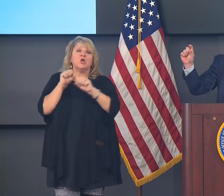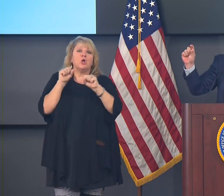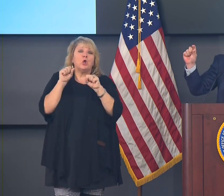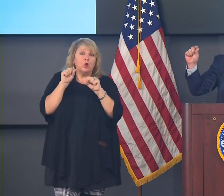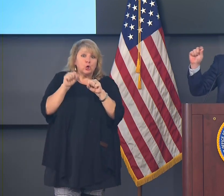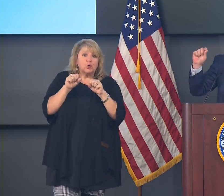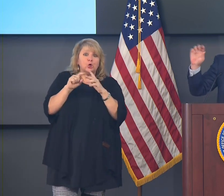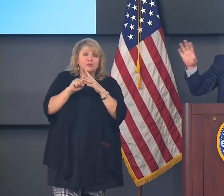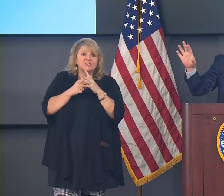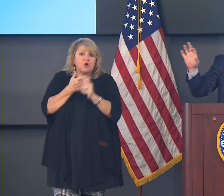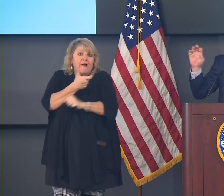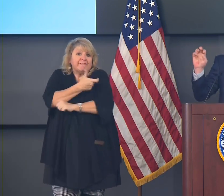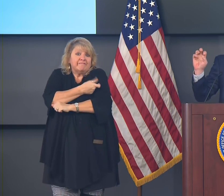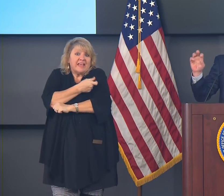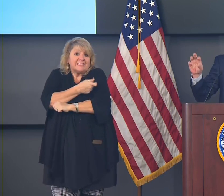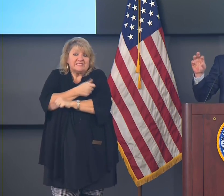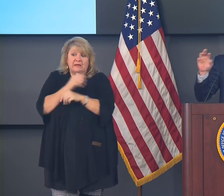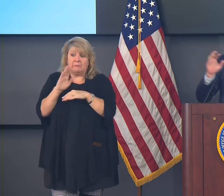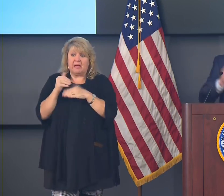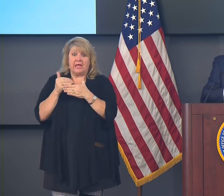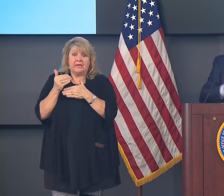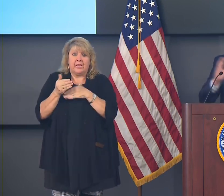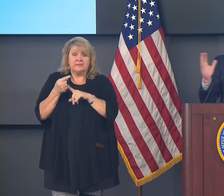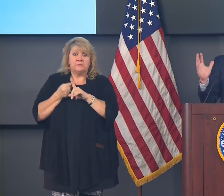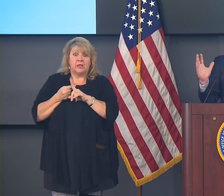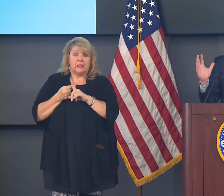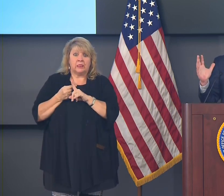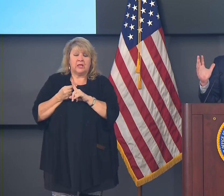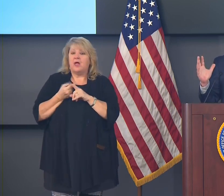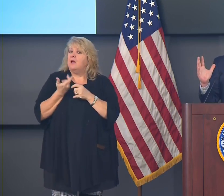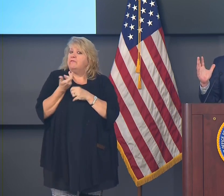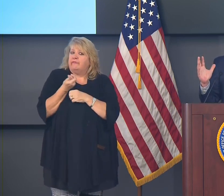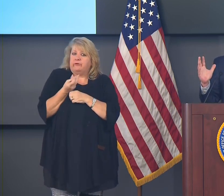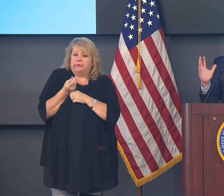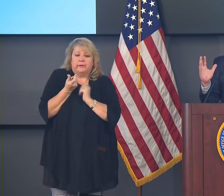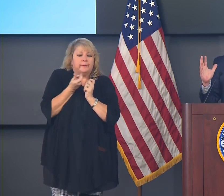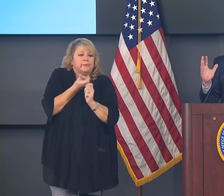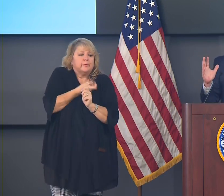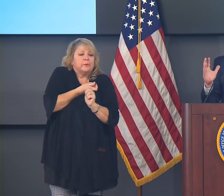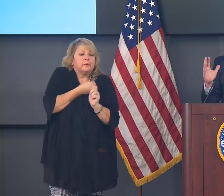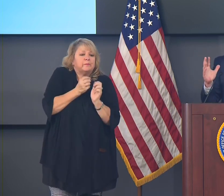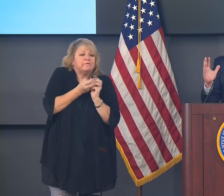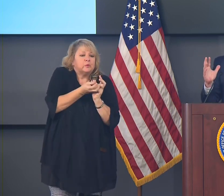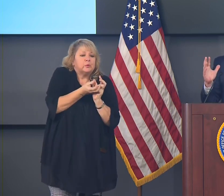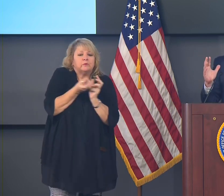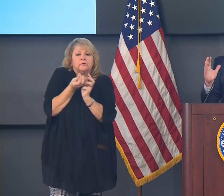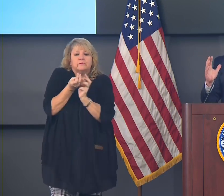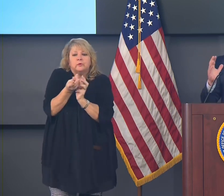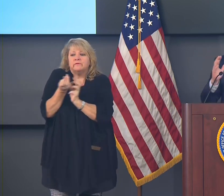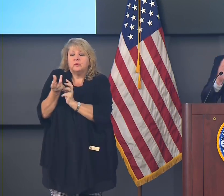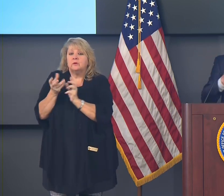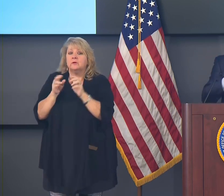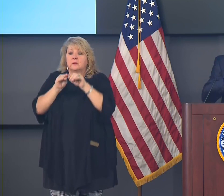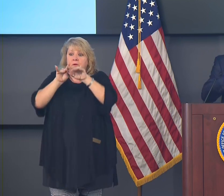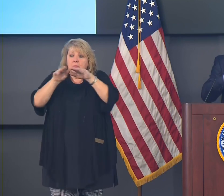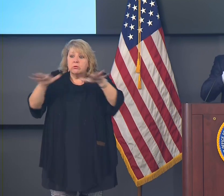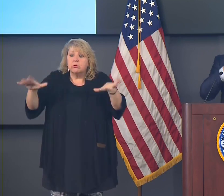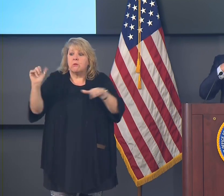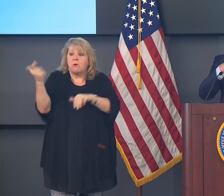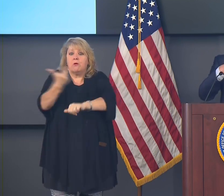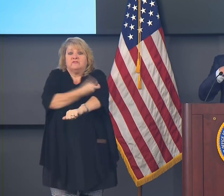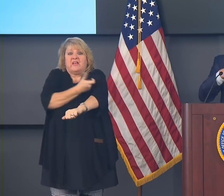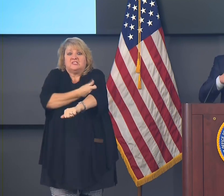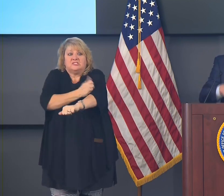small numbers in small numbers. And it's going to take a while to get to the general population like we need to. So